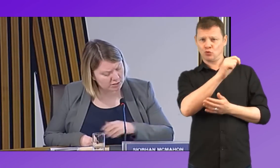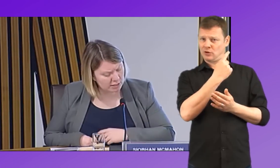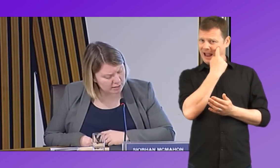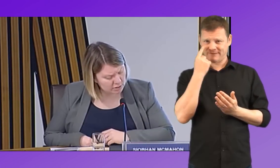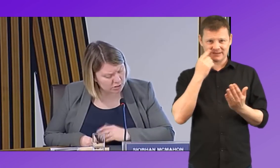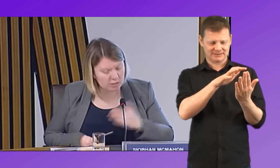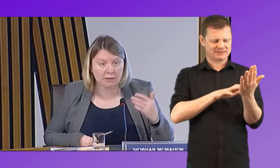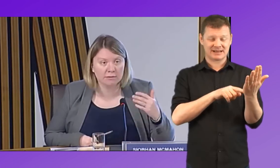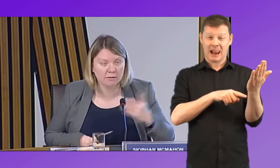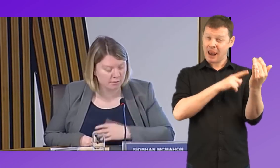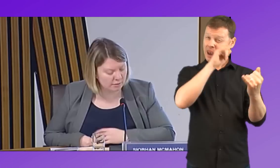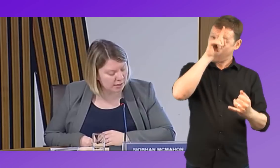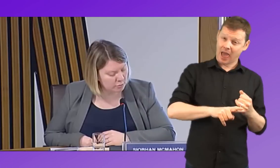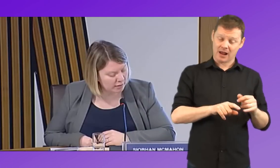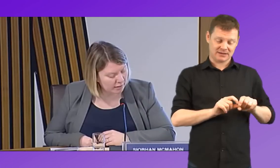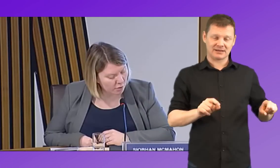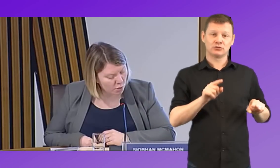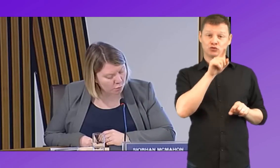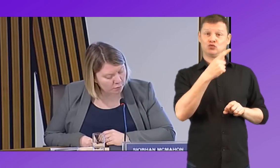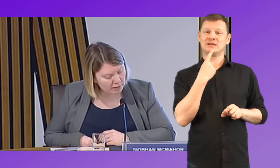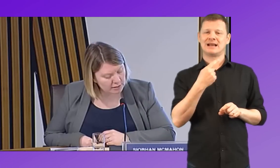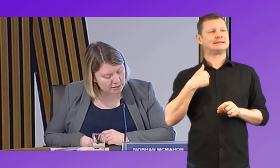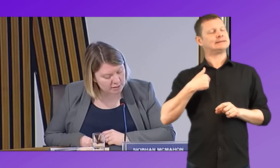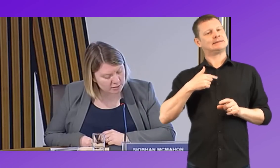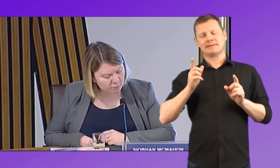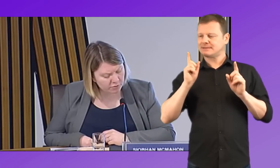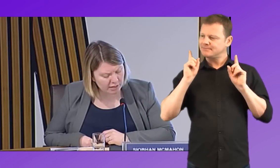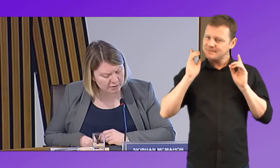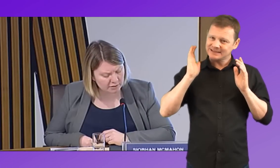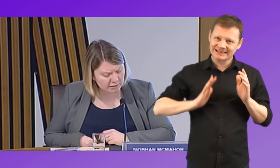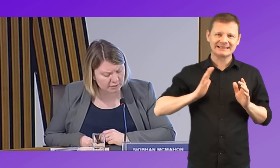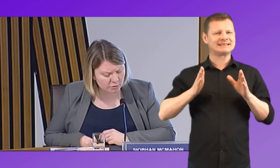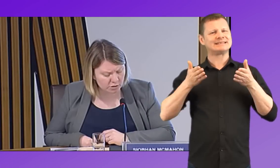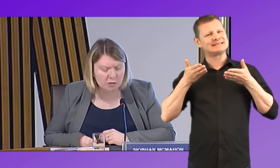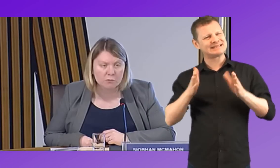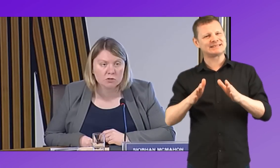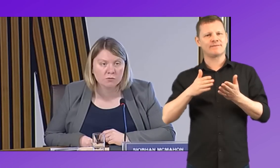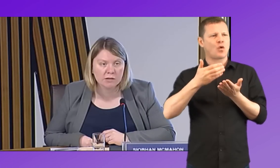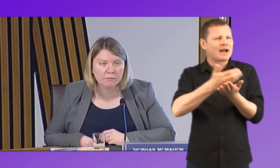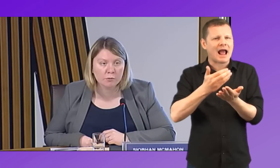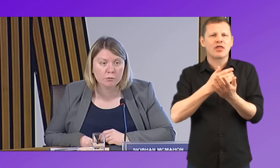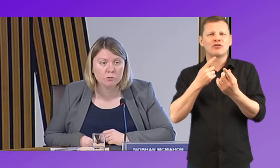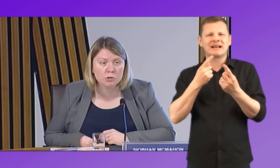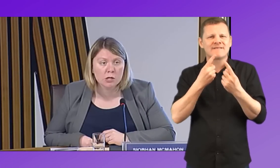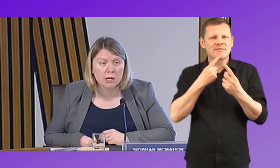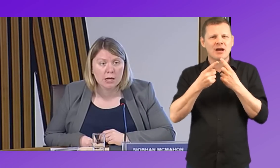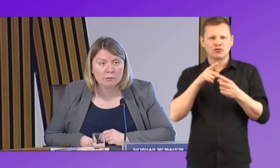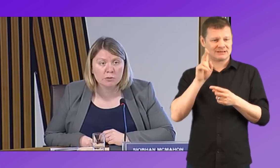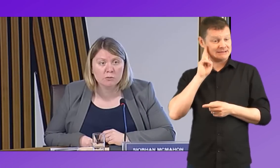the sentence in the last paragraph, what we need is a system for gathering data on the achievements of deaf pupils. I was wondering